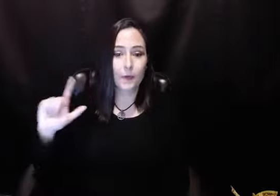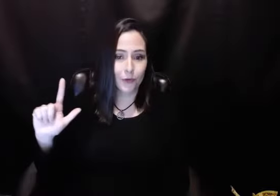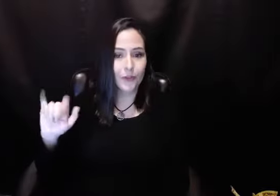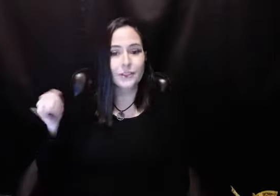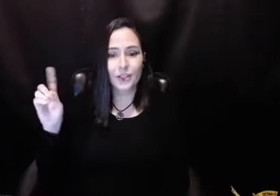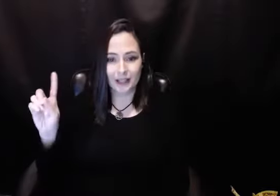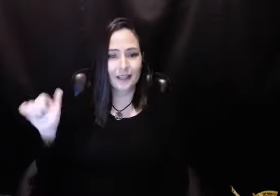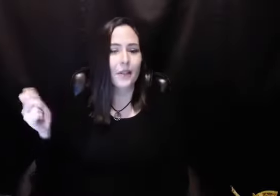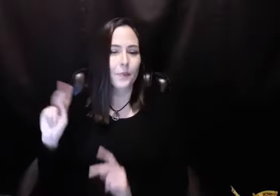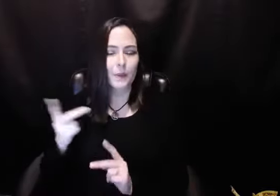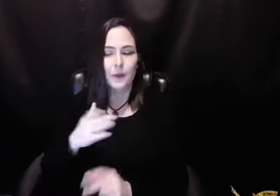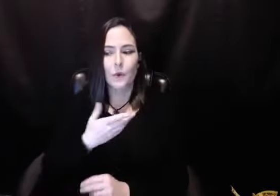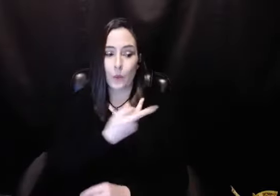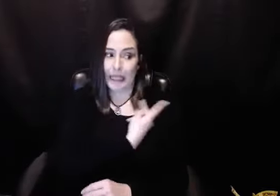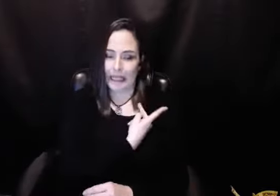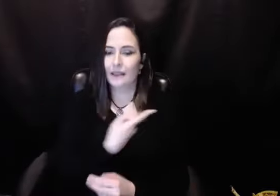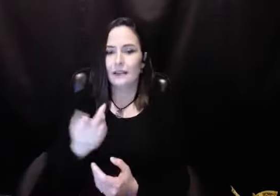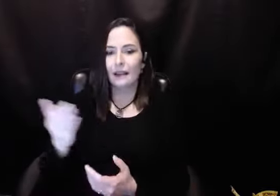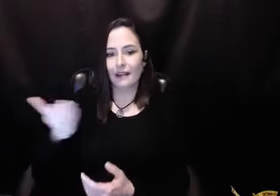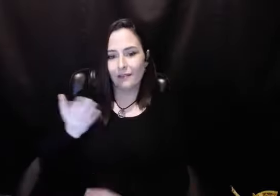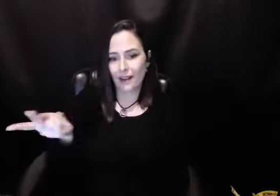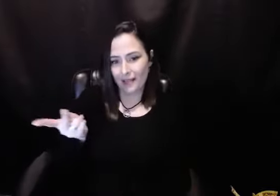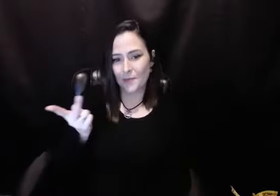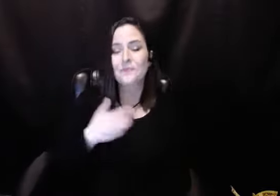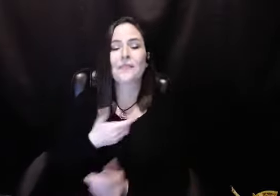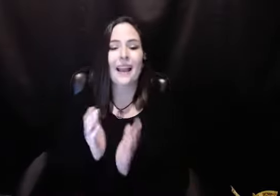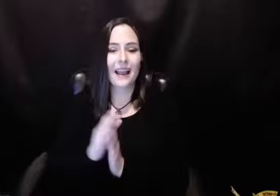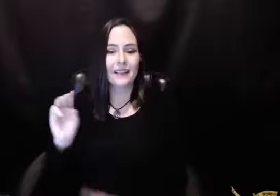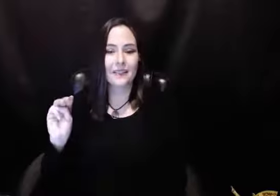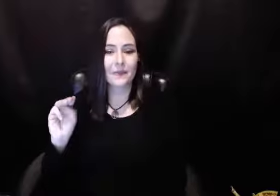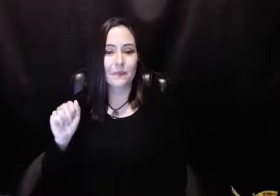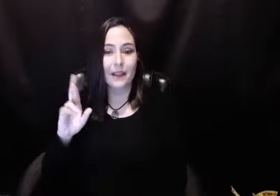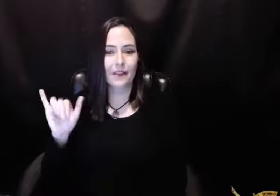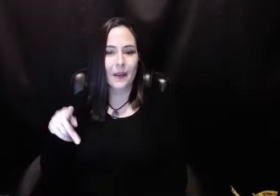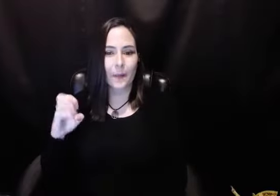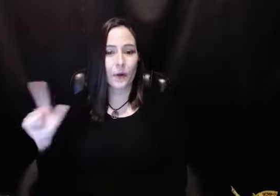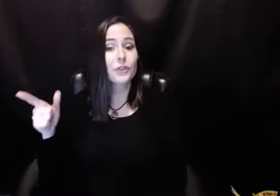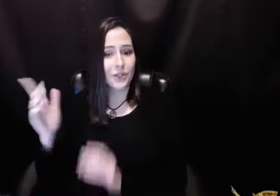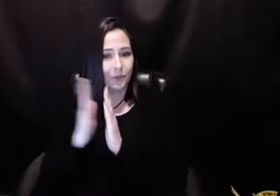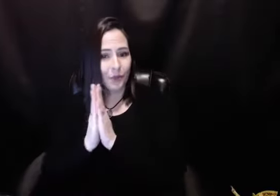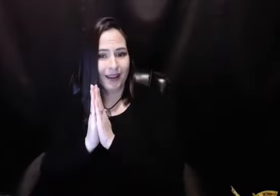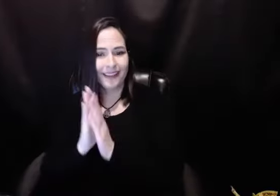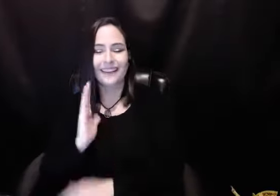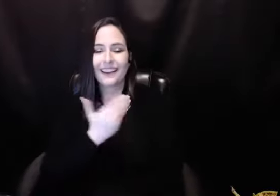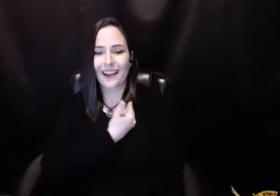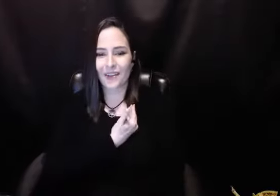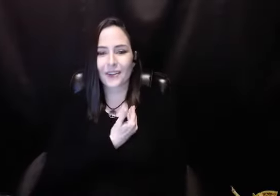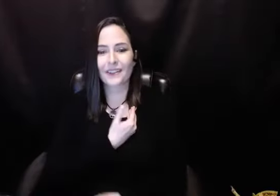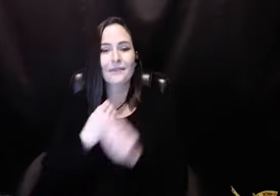Mary Pearl and JD and others to come. We, my wife and I, invited them and asked Mary Pearl to participate in the wedding. She